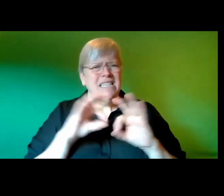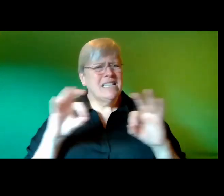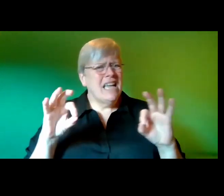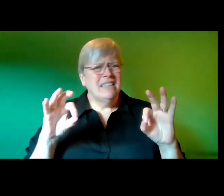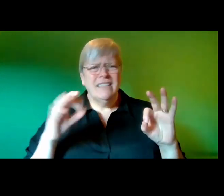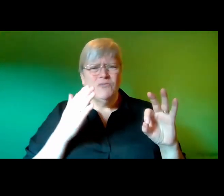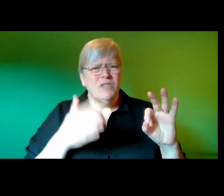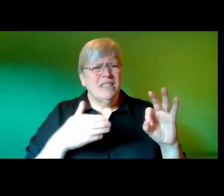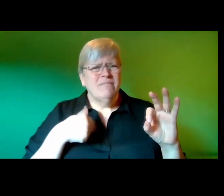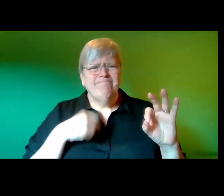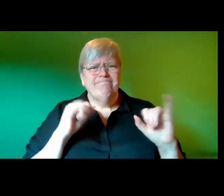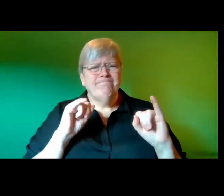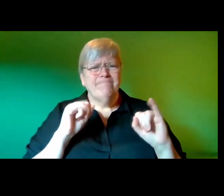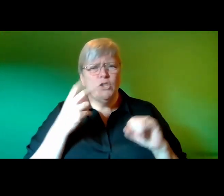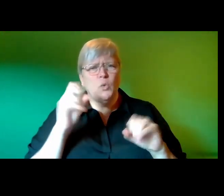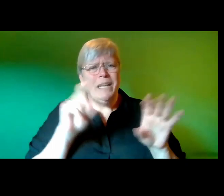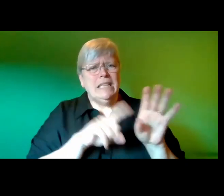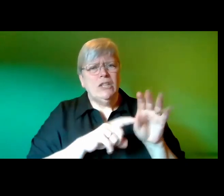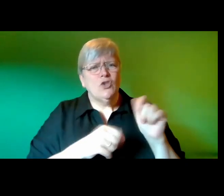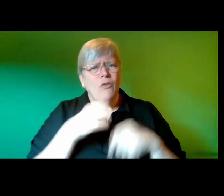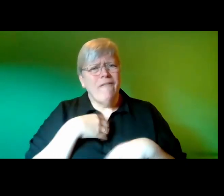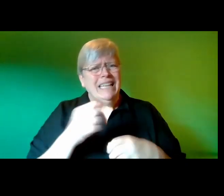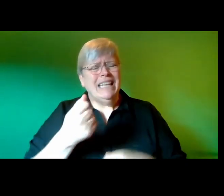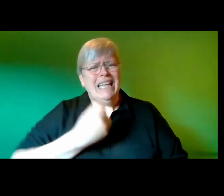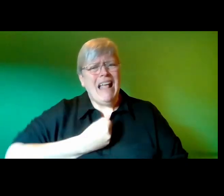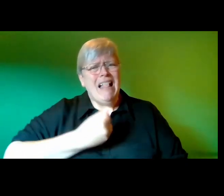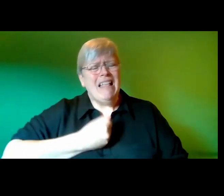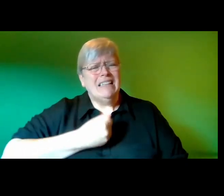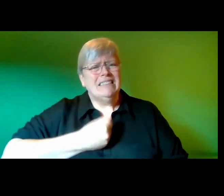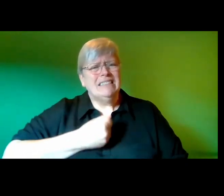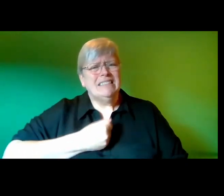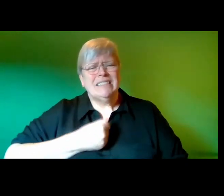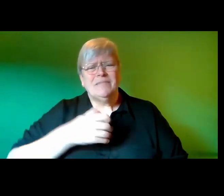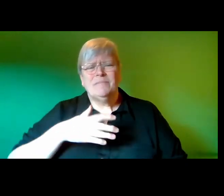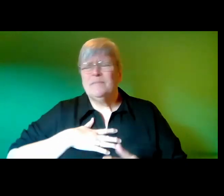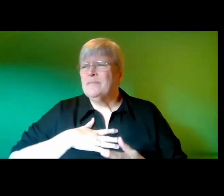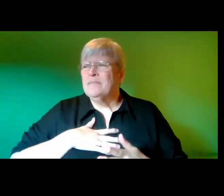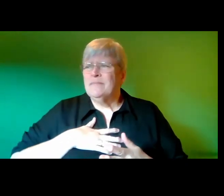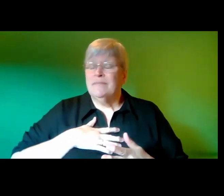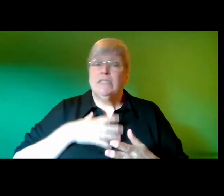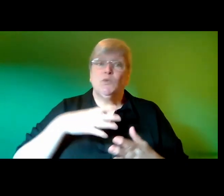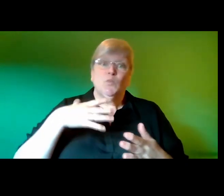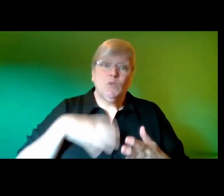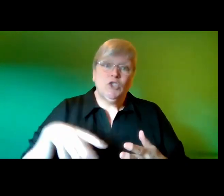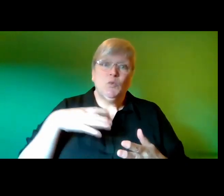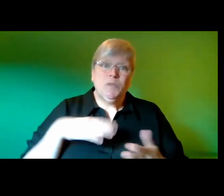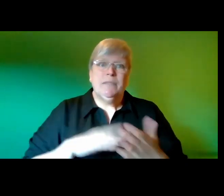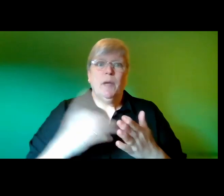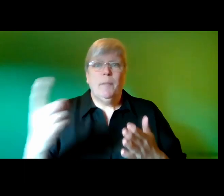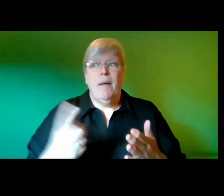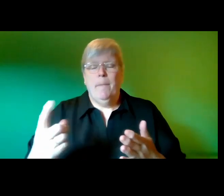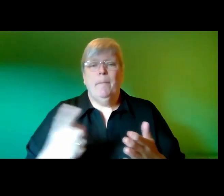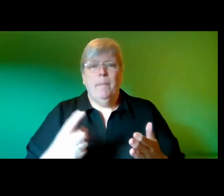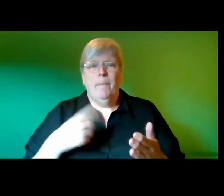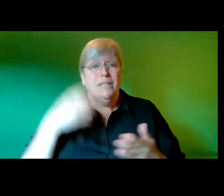20 years of guilt surrounded me i looked into the muddy depths of my tea wishing mom would pick me up soon i had a dream about